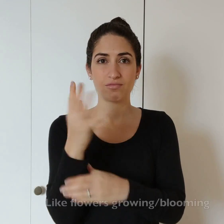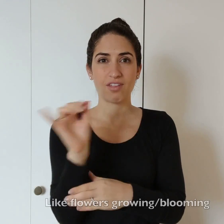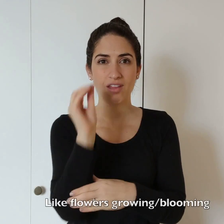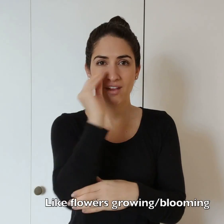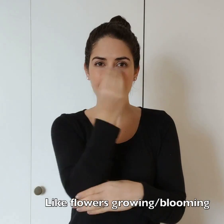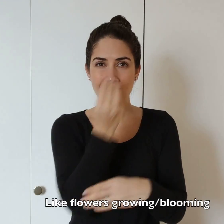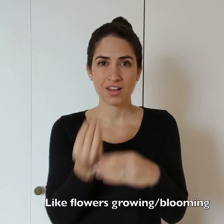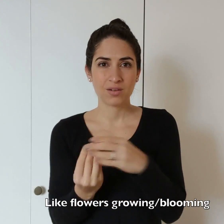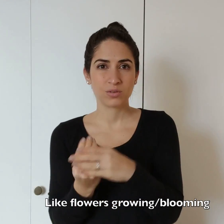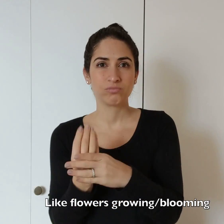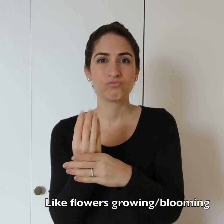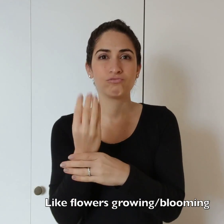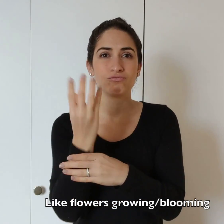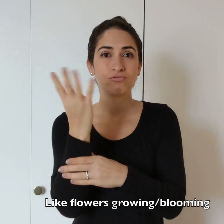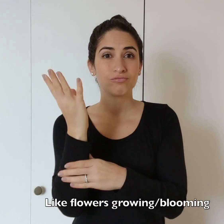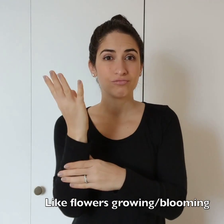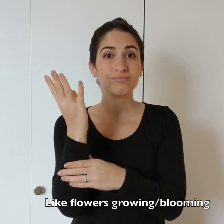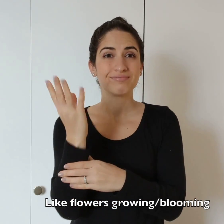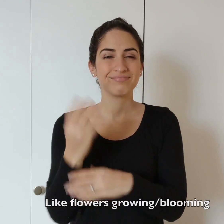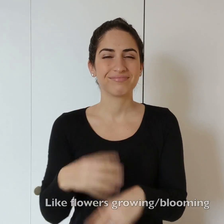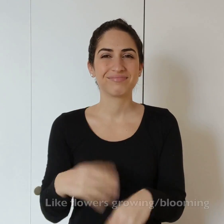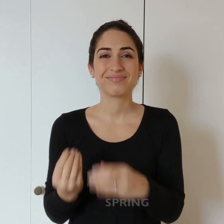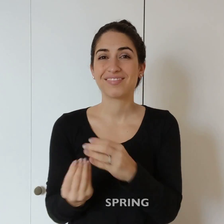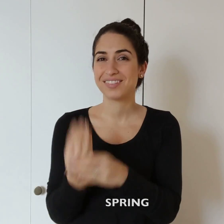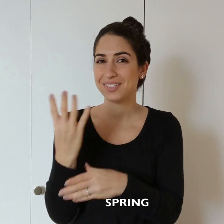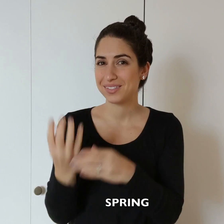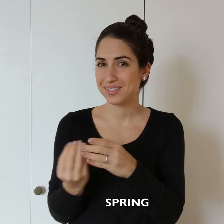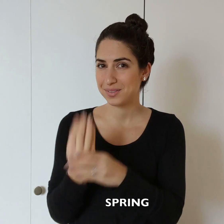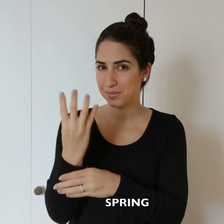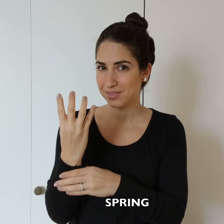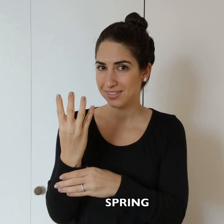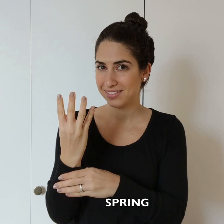It's like a flower is growing, blooming. SPRING.